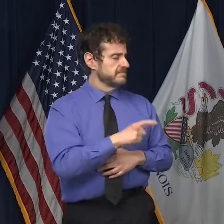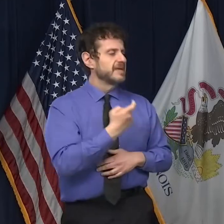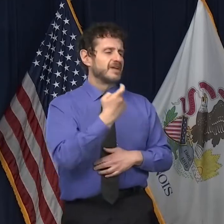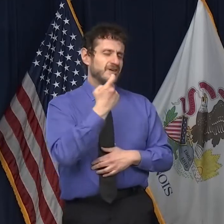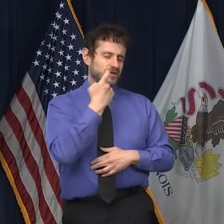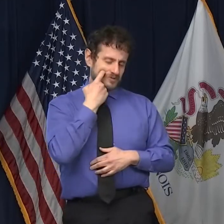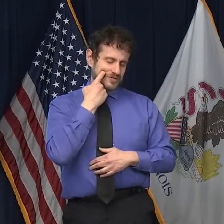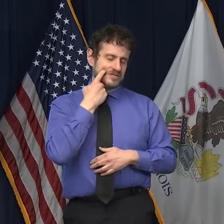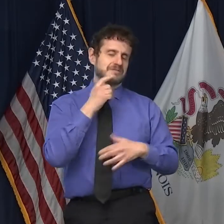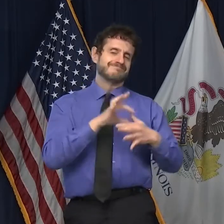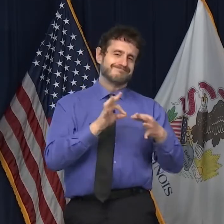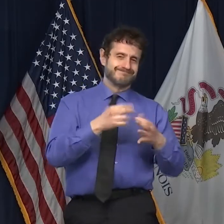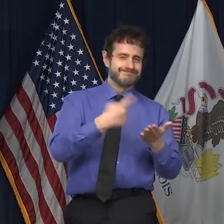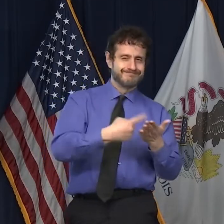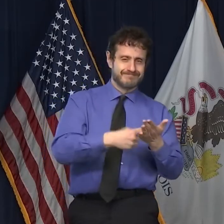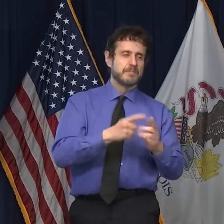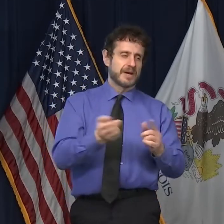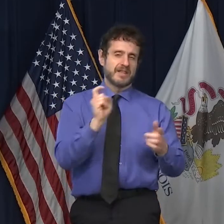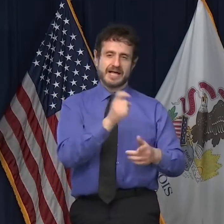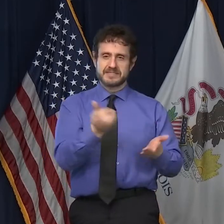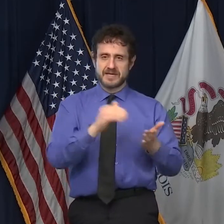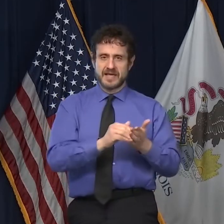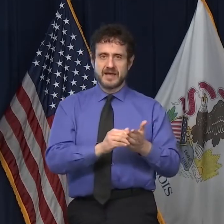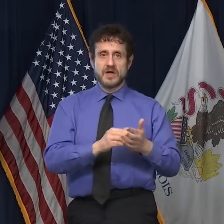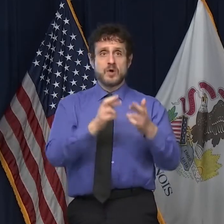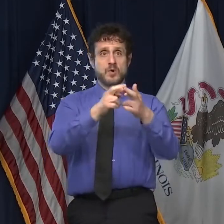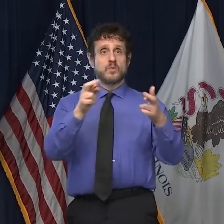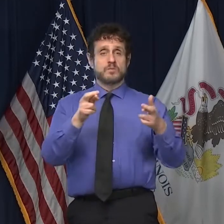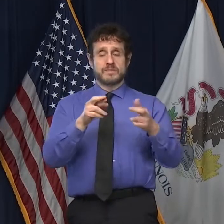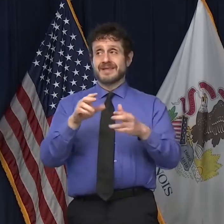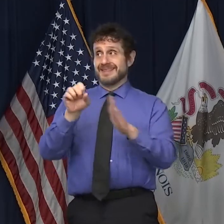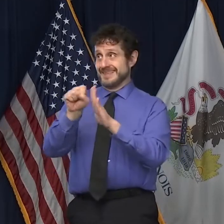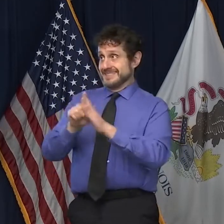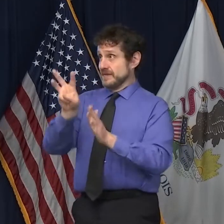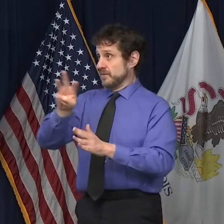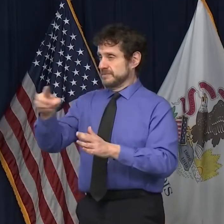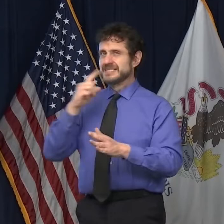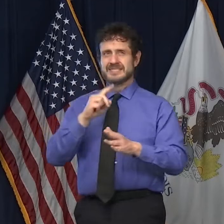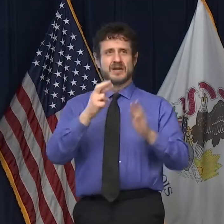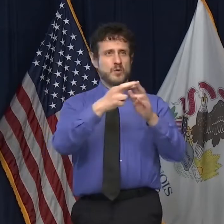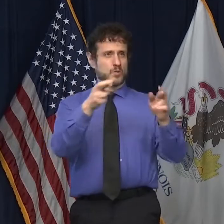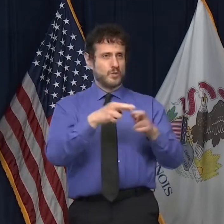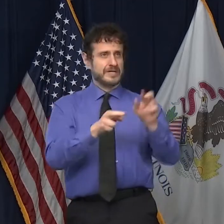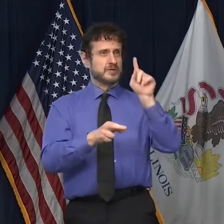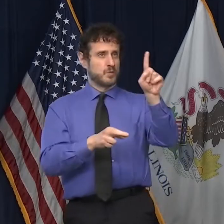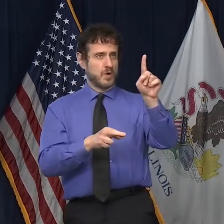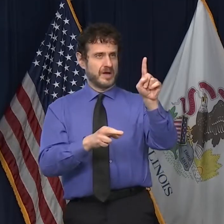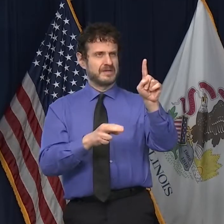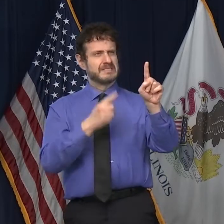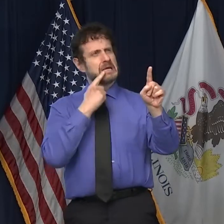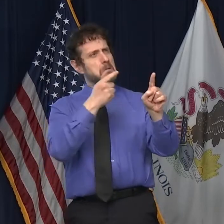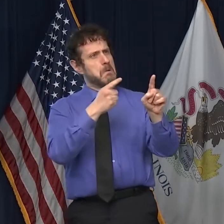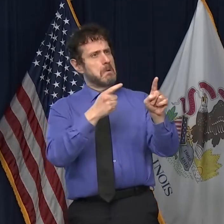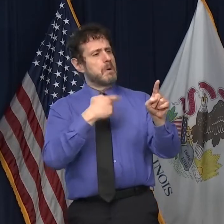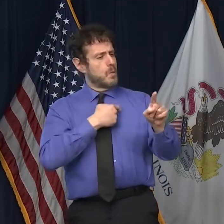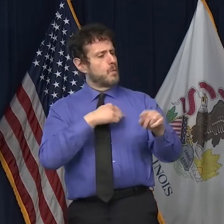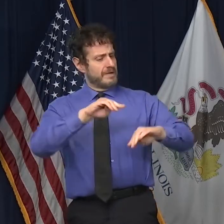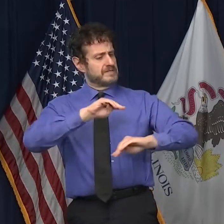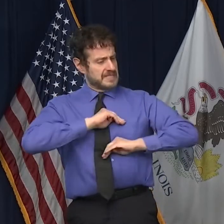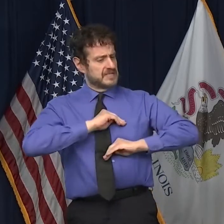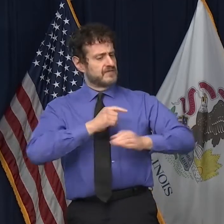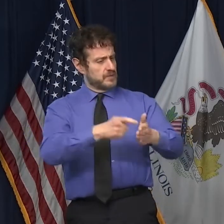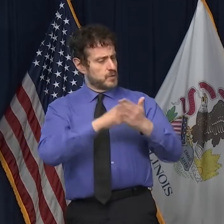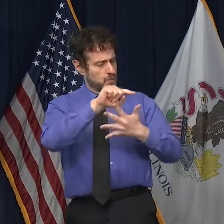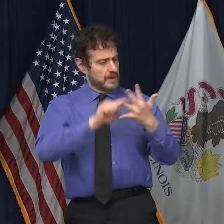I'll just ask it again. According to the state's website, Region 1 meets all of the requirements to drop from Tier 3 to Tier 2. Why hasn't it dropped to Tier 2